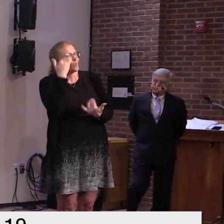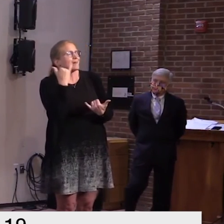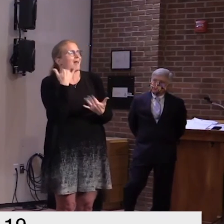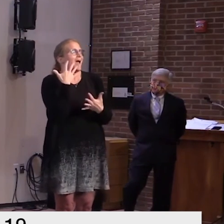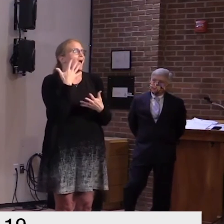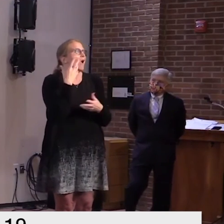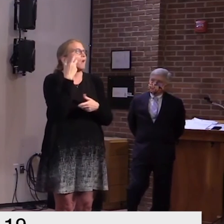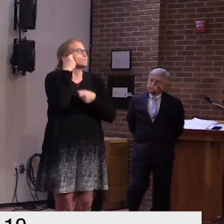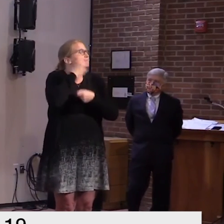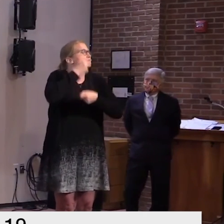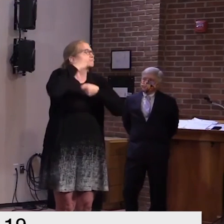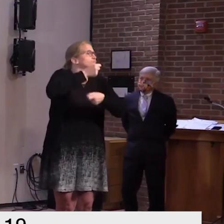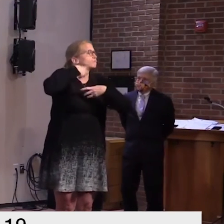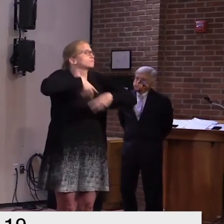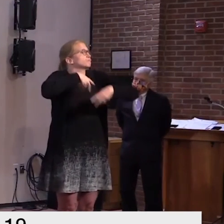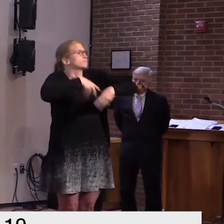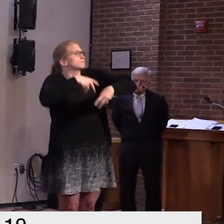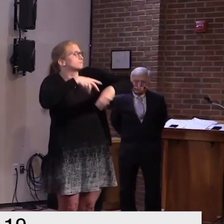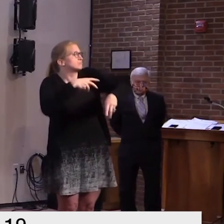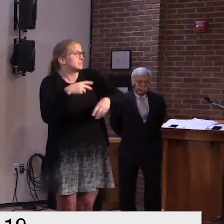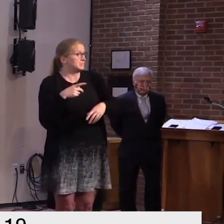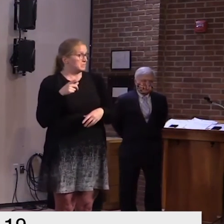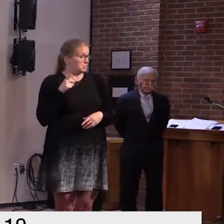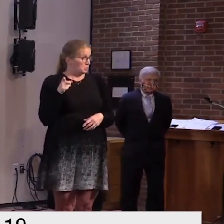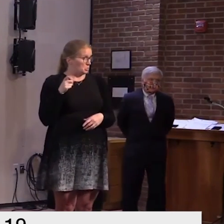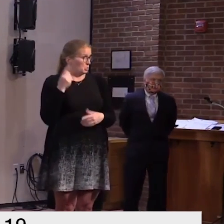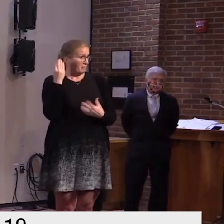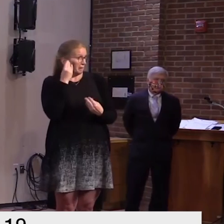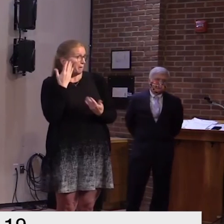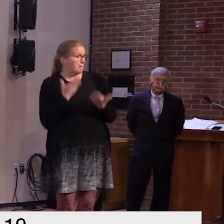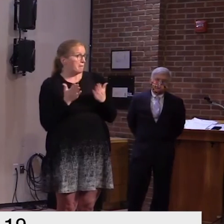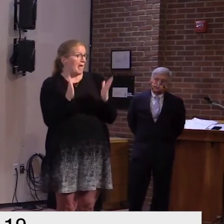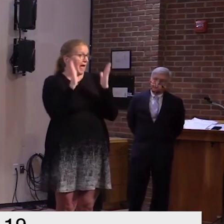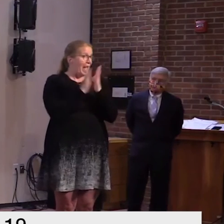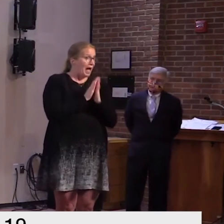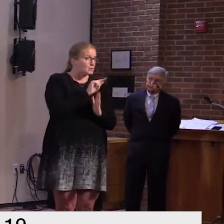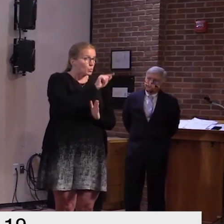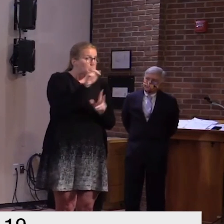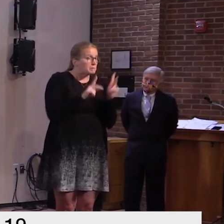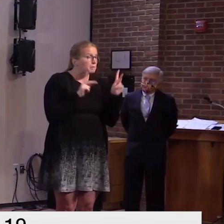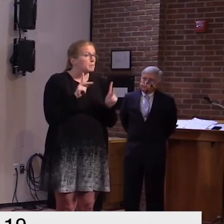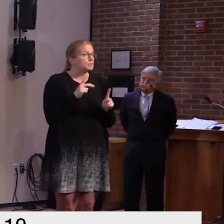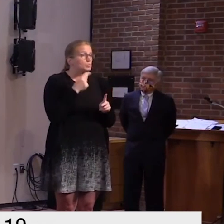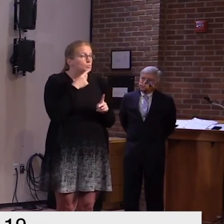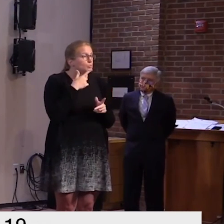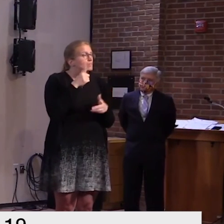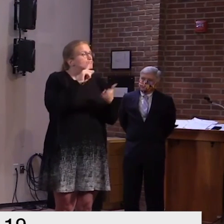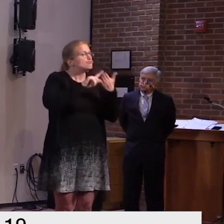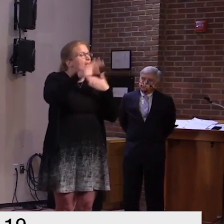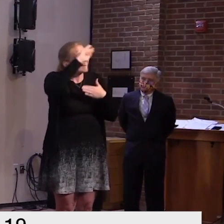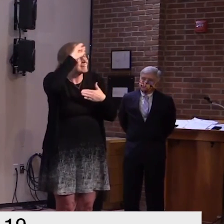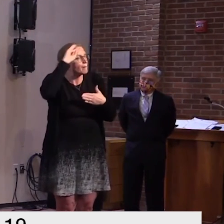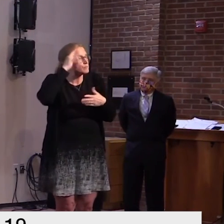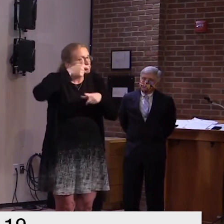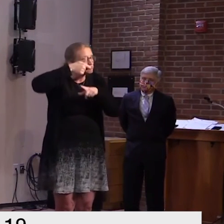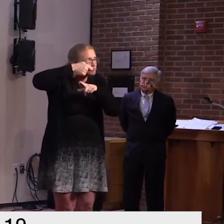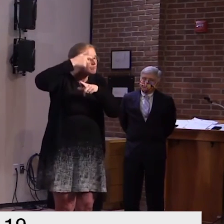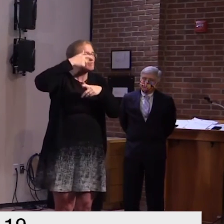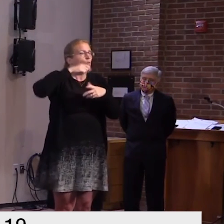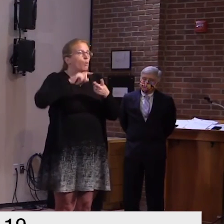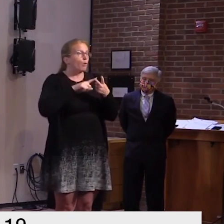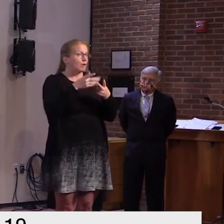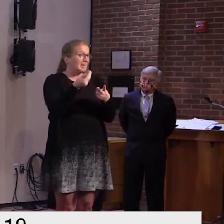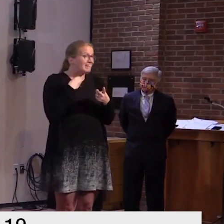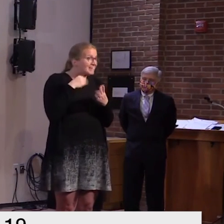have their temperature taken give their names so that they they can be traced if necessary uh you know sort of a